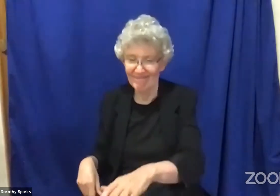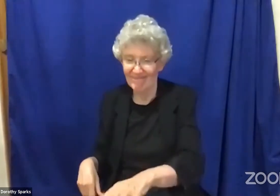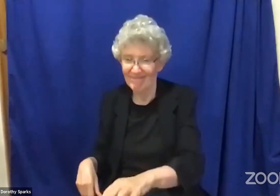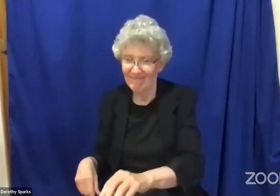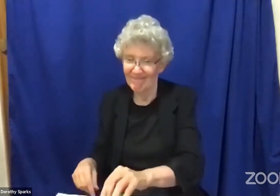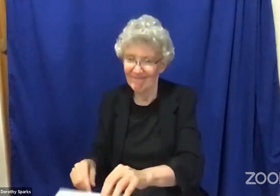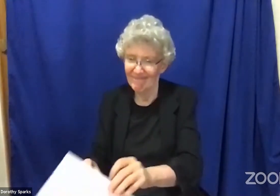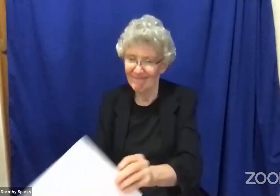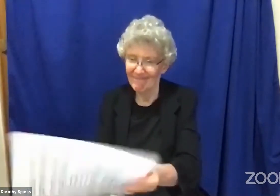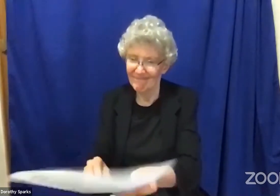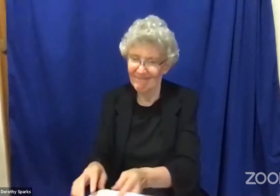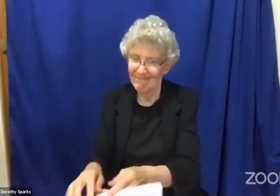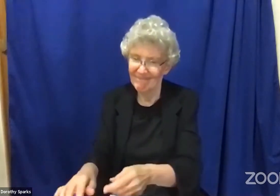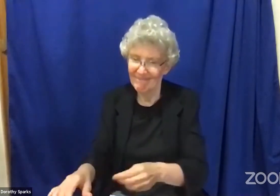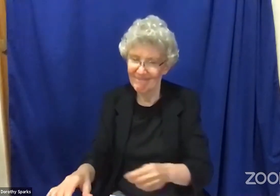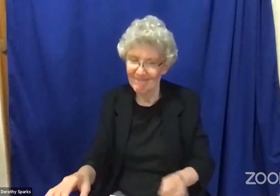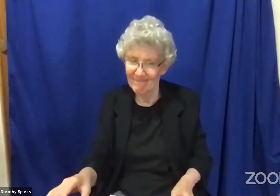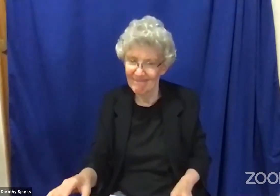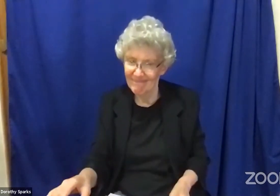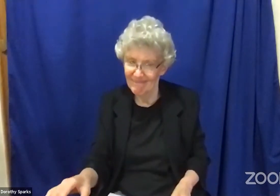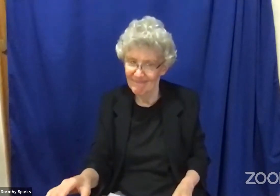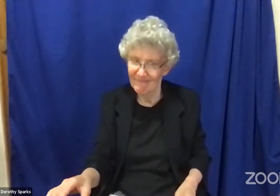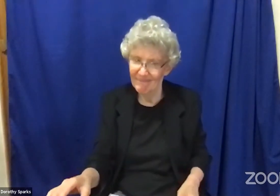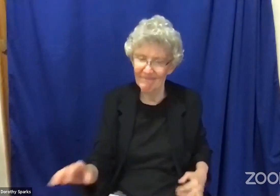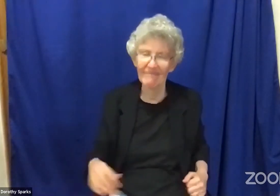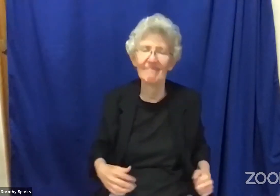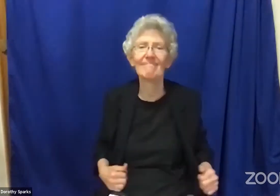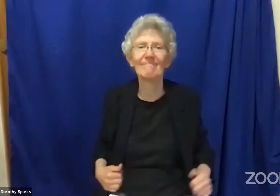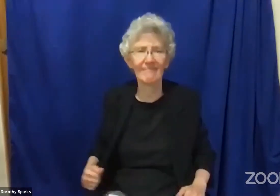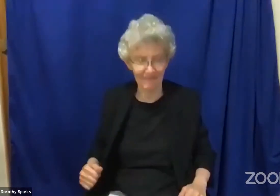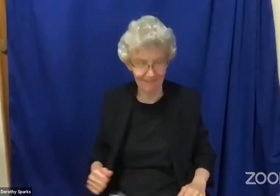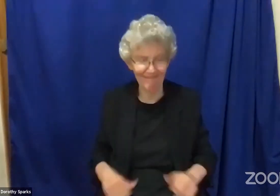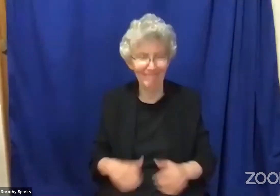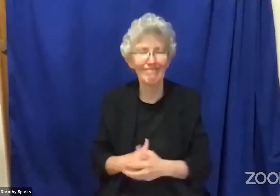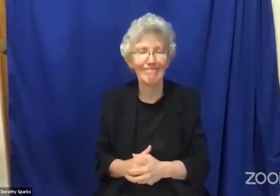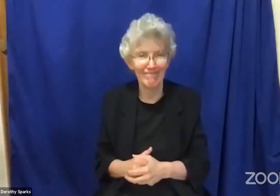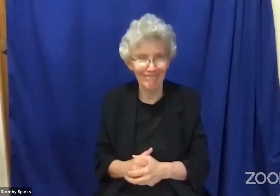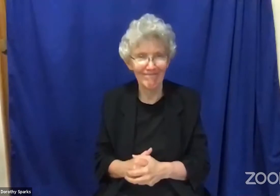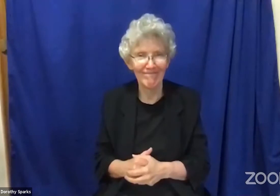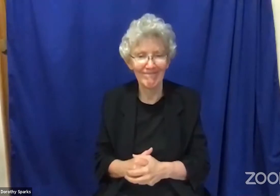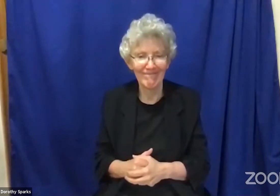restored that overall crime will be reduced